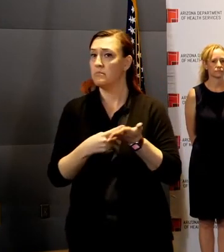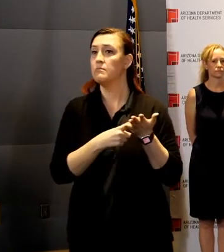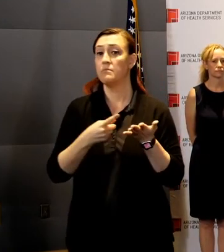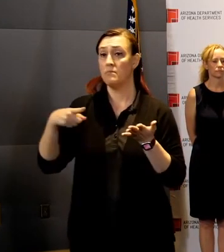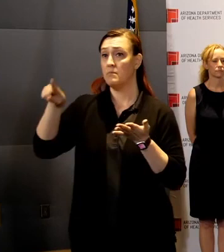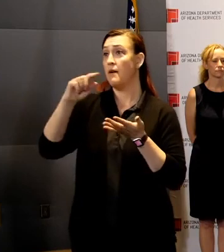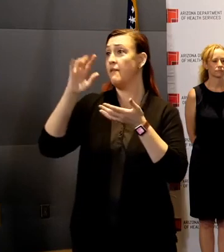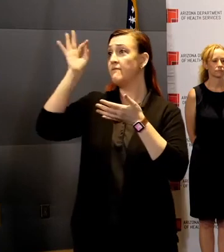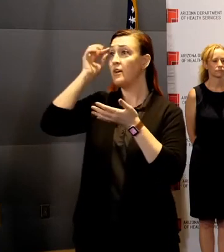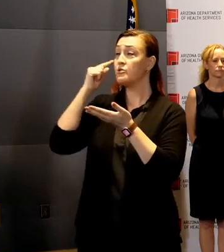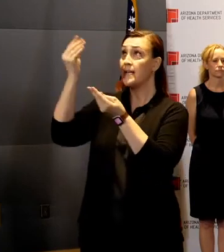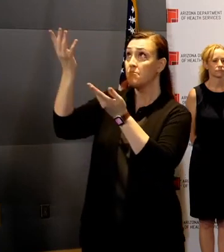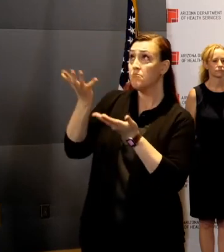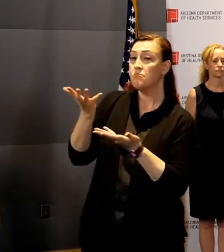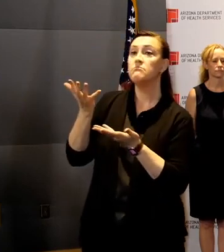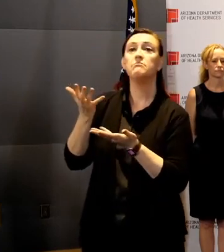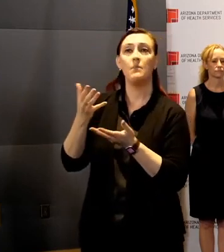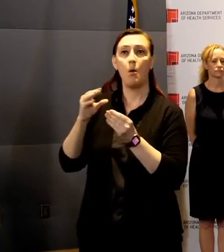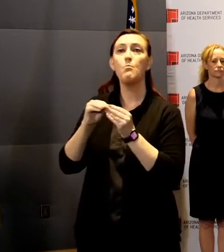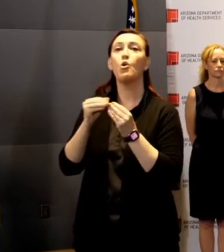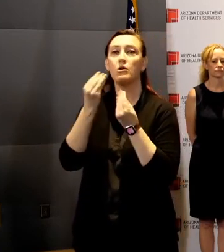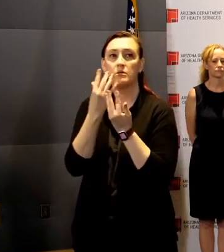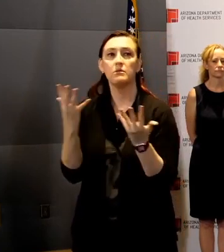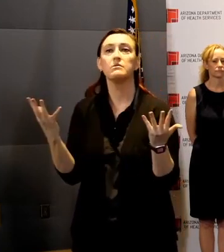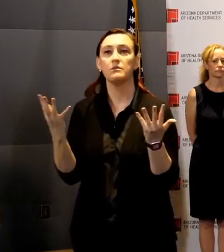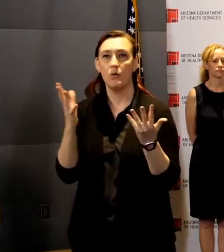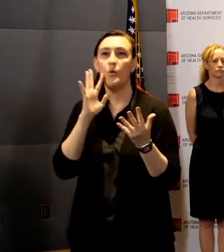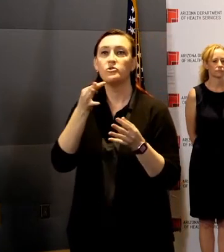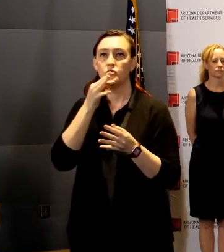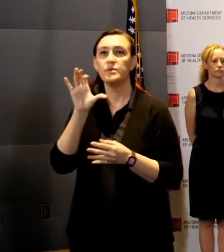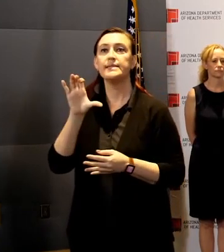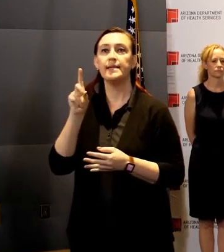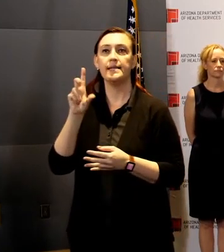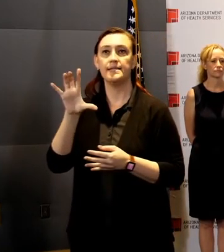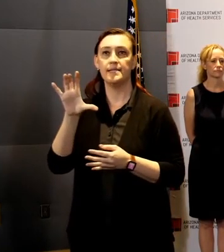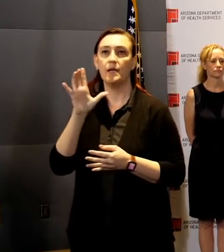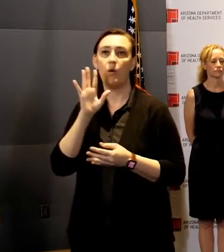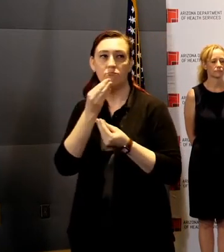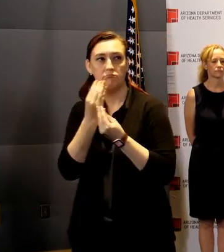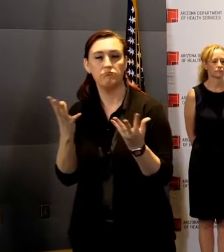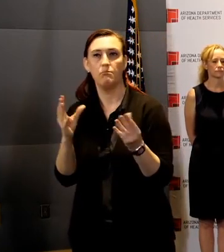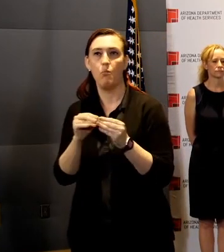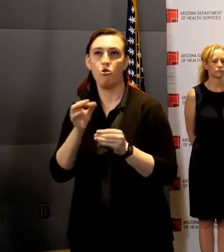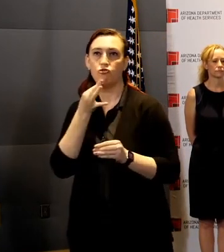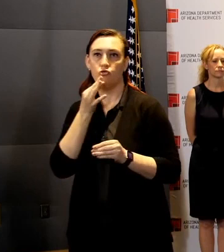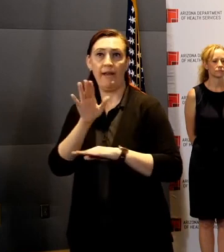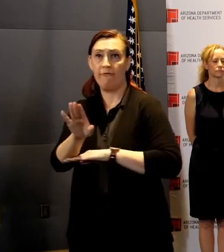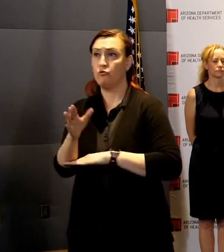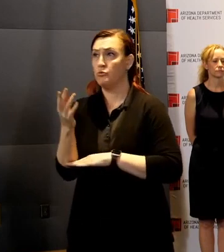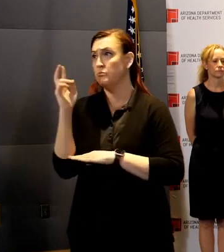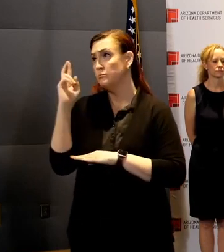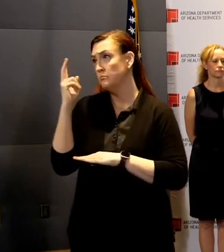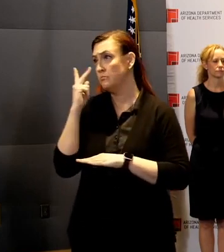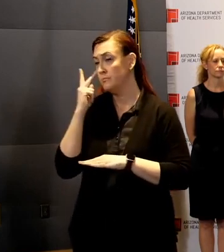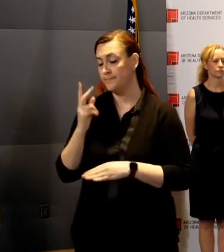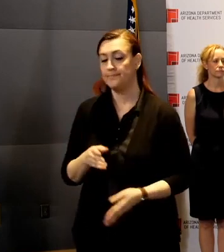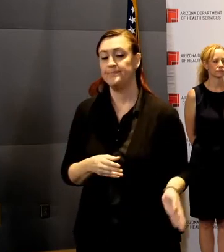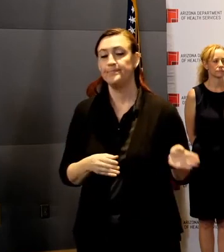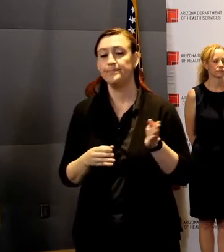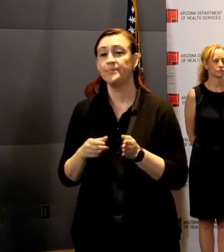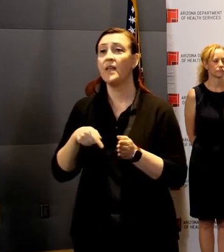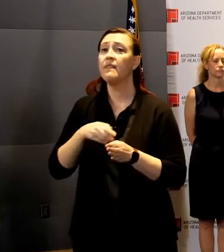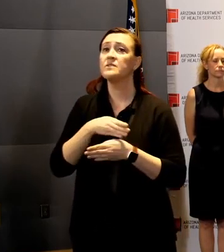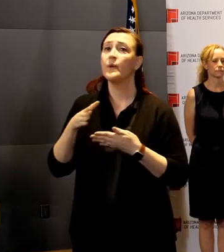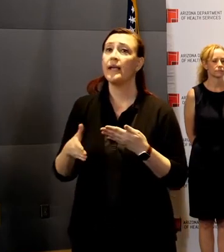provided by the CDC later today. This weekend, I was on site for the delivery of our